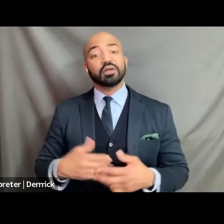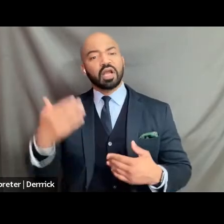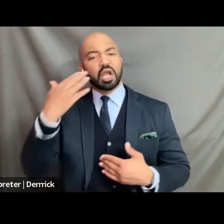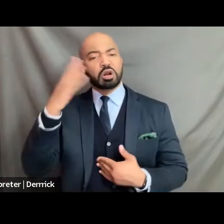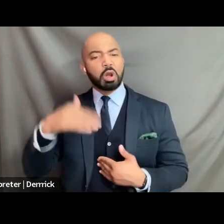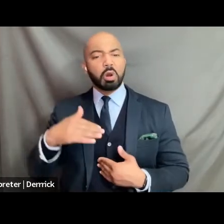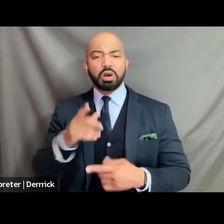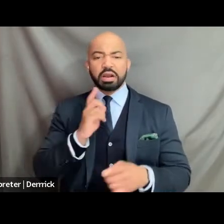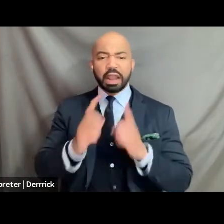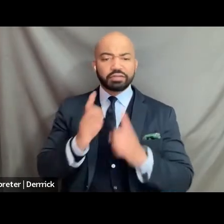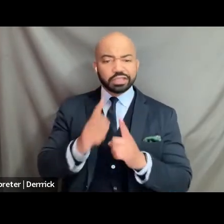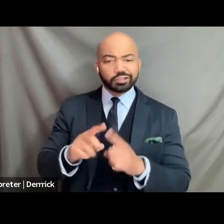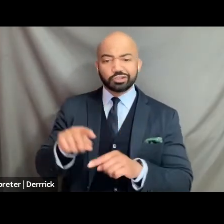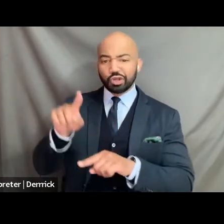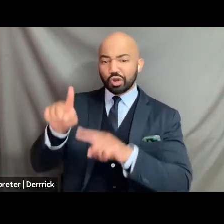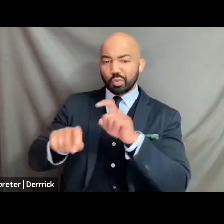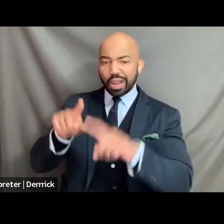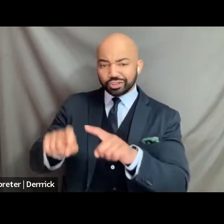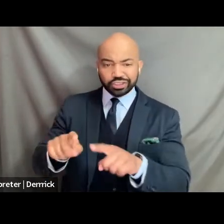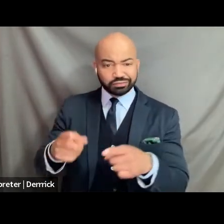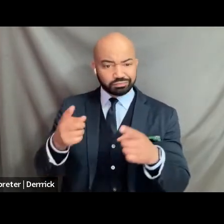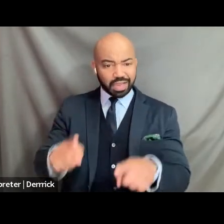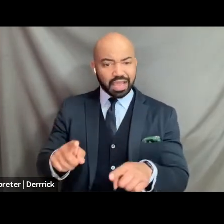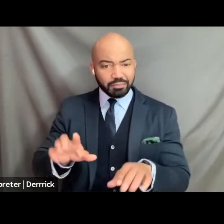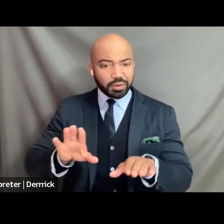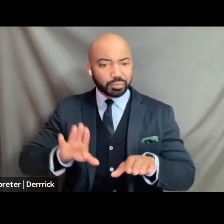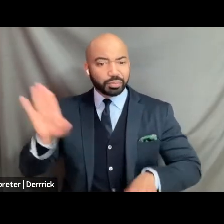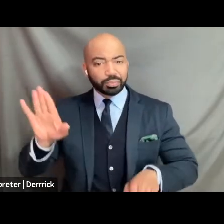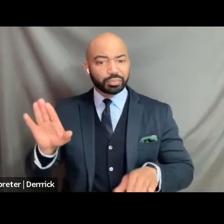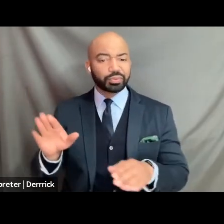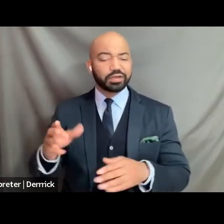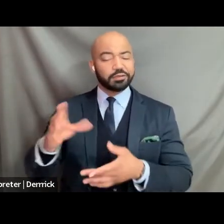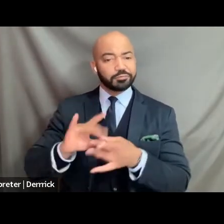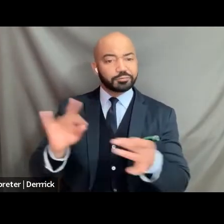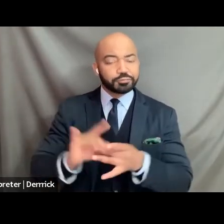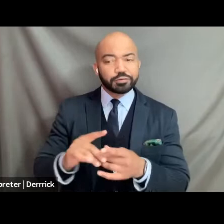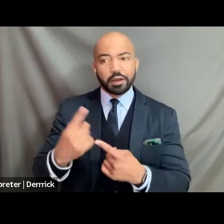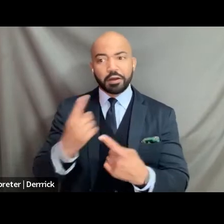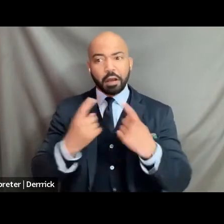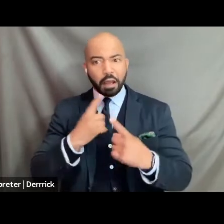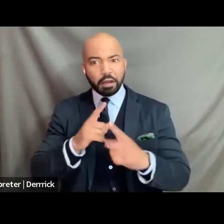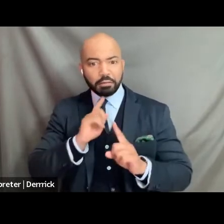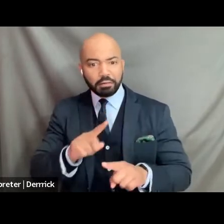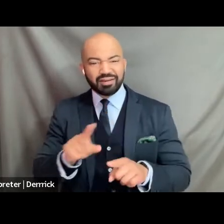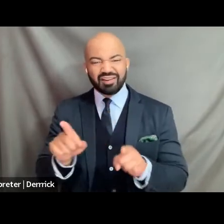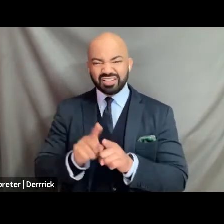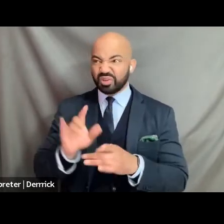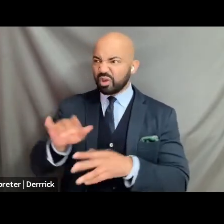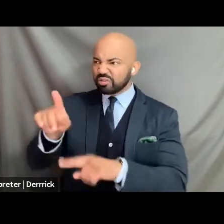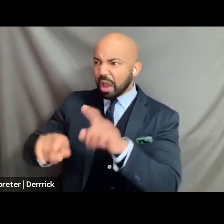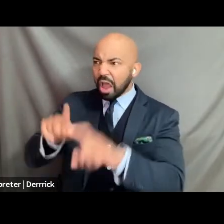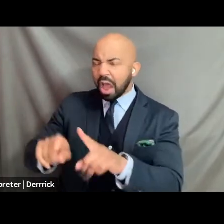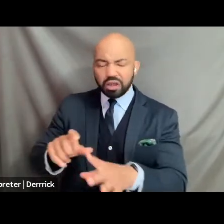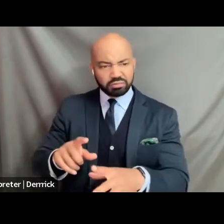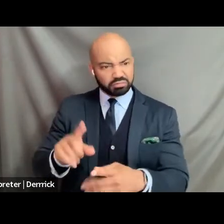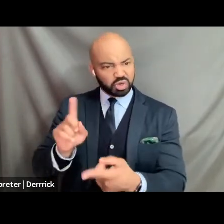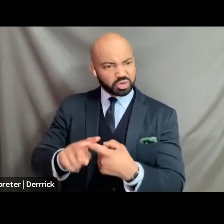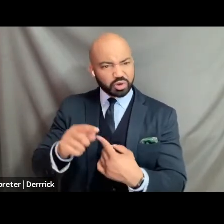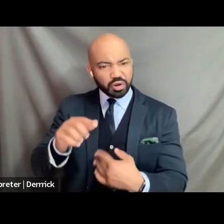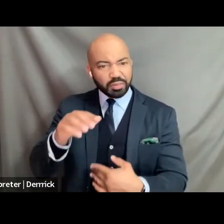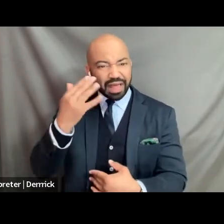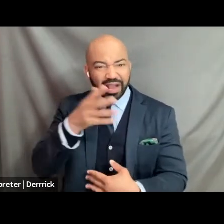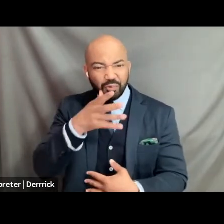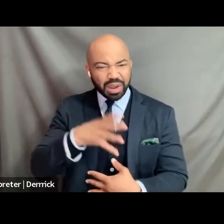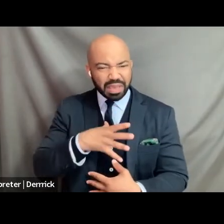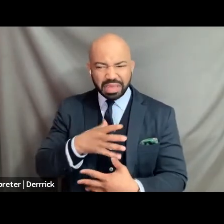the nomination hearings and a lot of the conversation was surrounding the treatment even of black women in these spaces and how it has